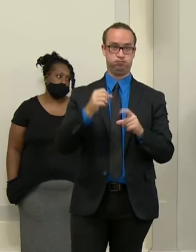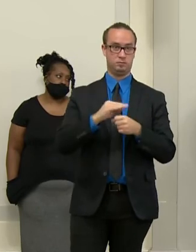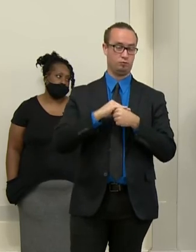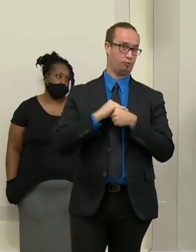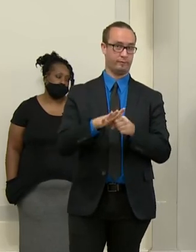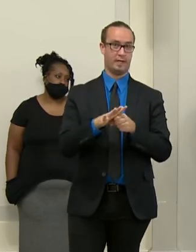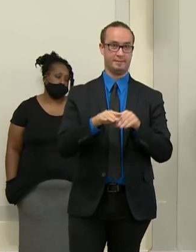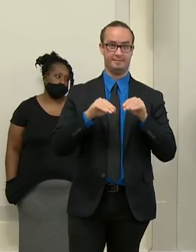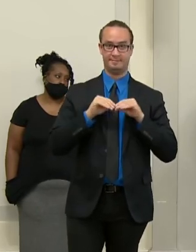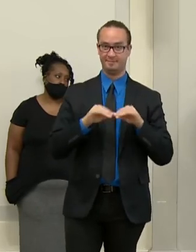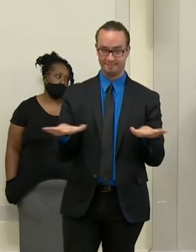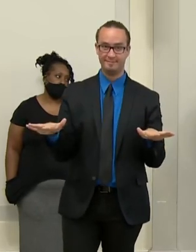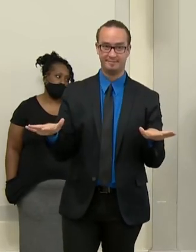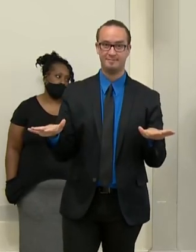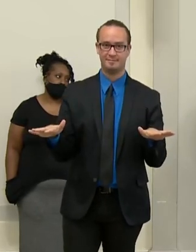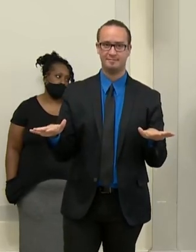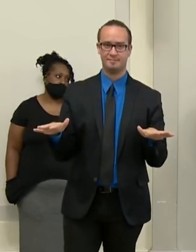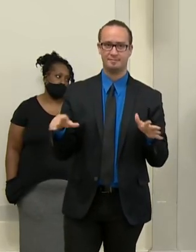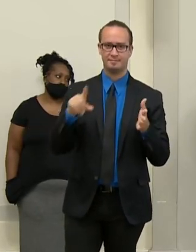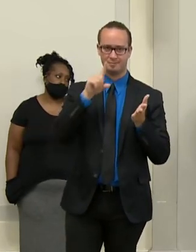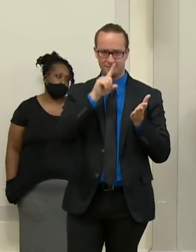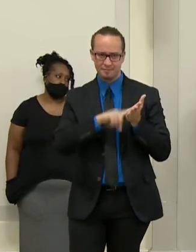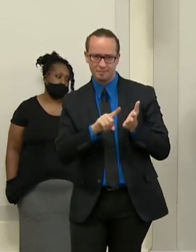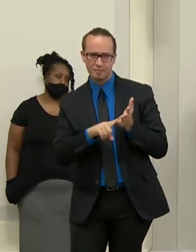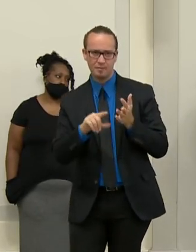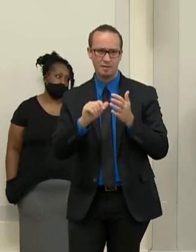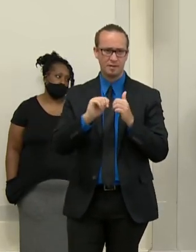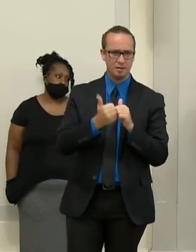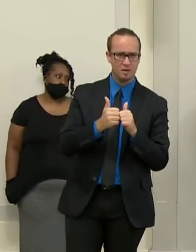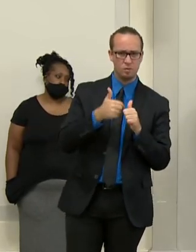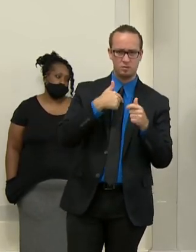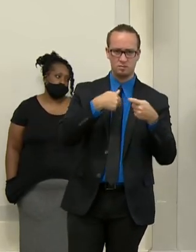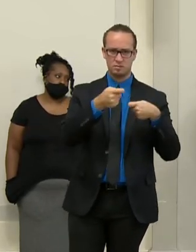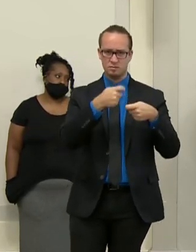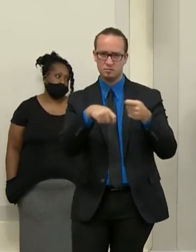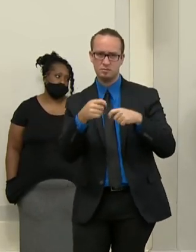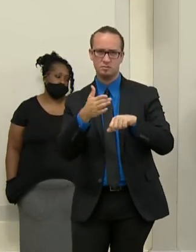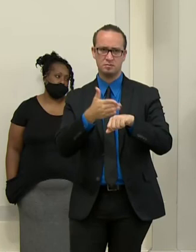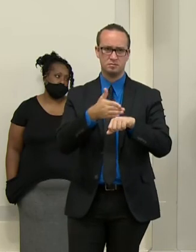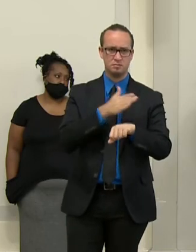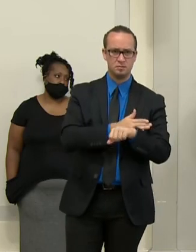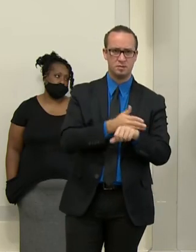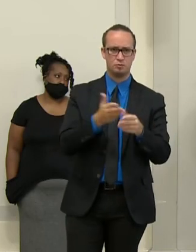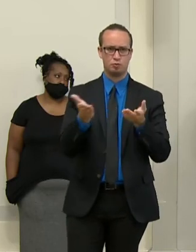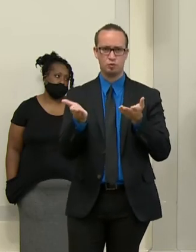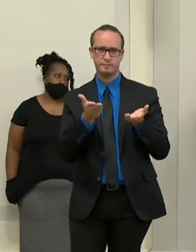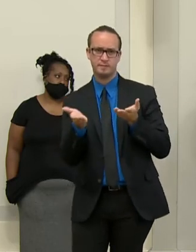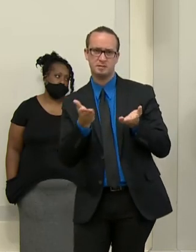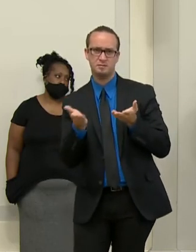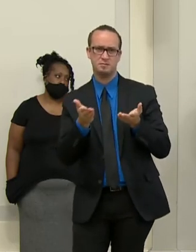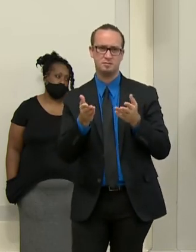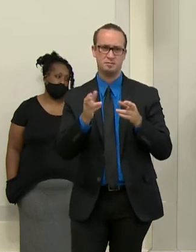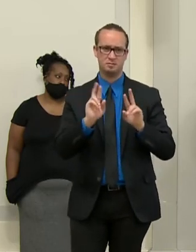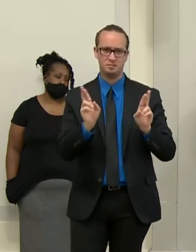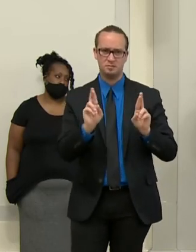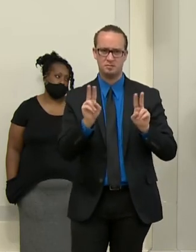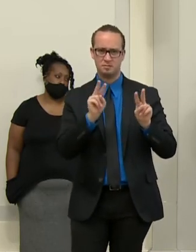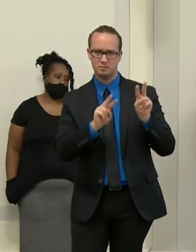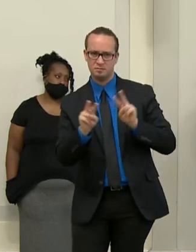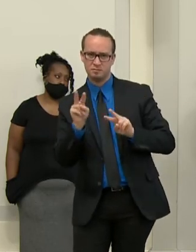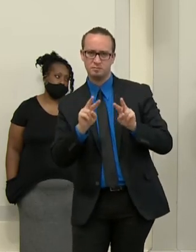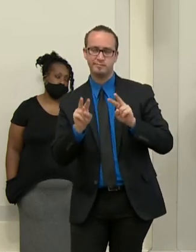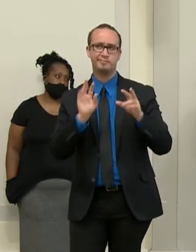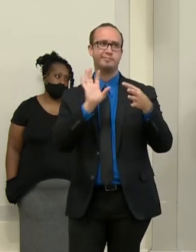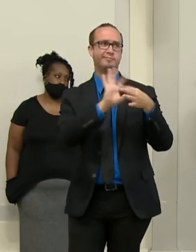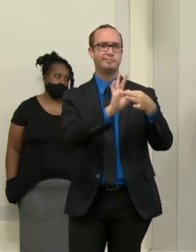How can we supplement services? So we started talking to waste haulers. You know, waste haulers have a capacity.